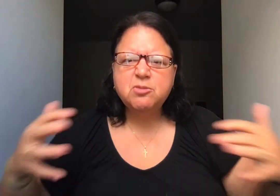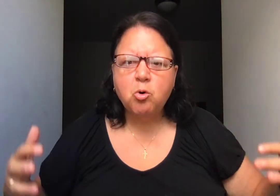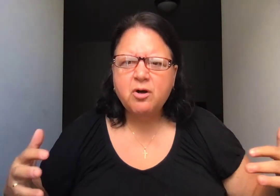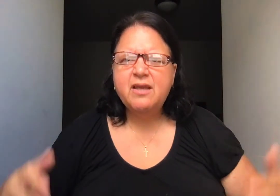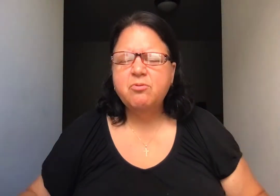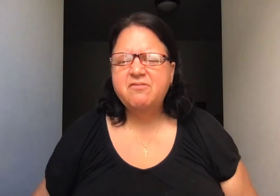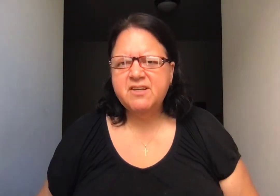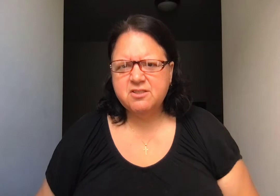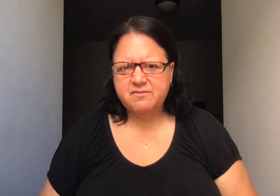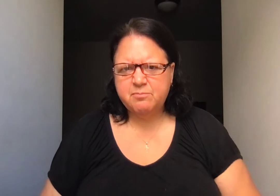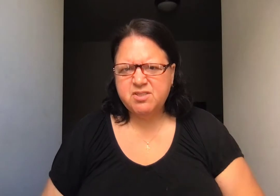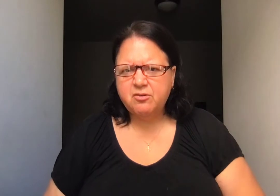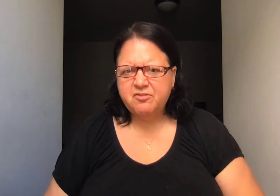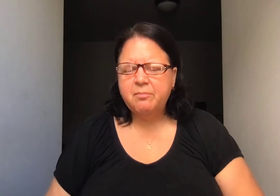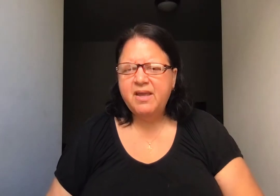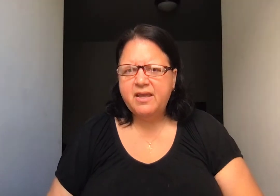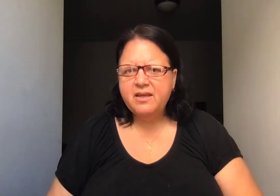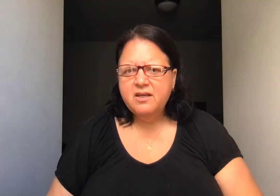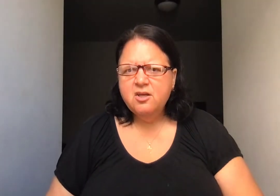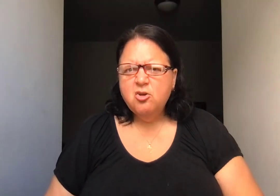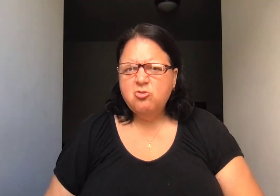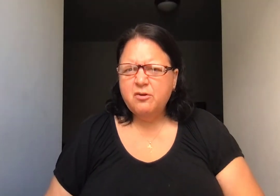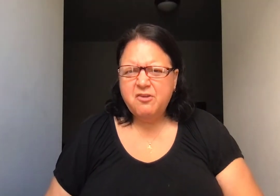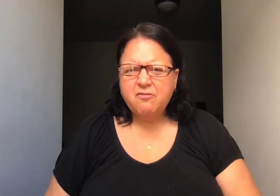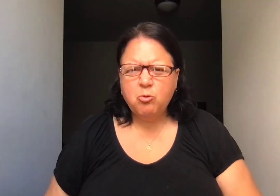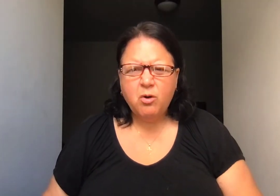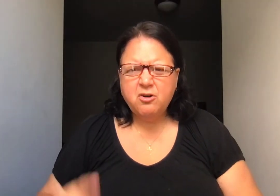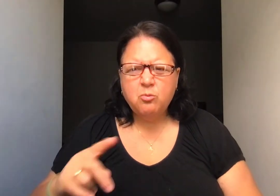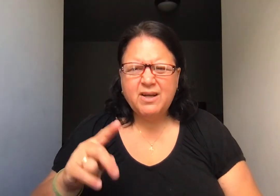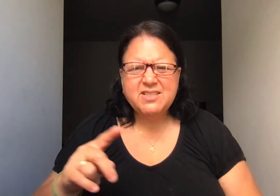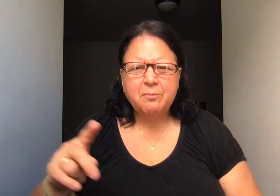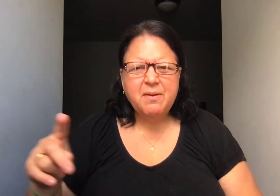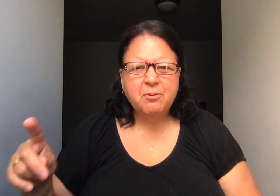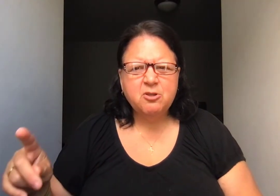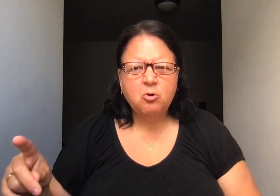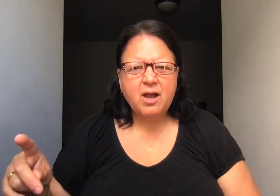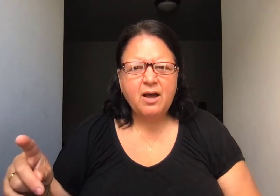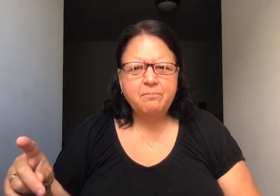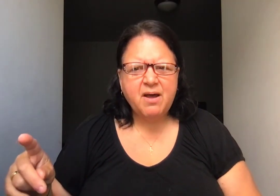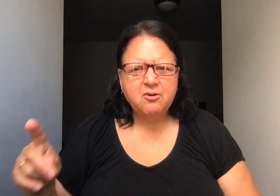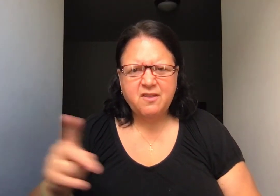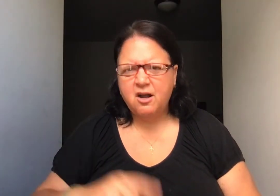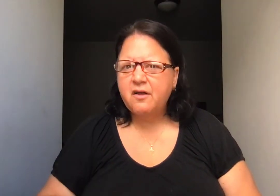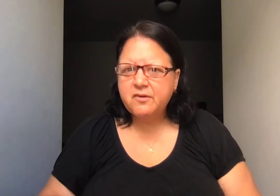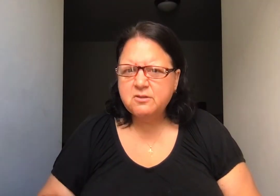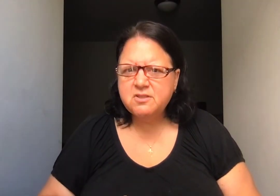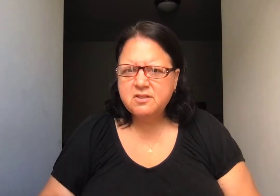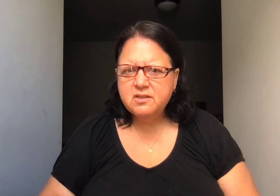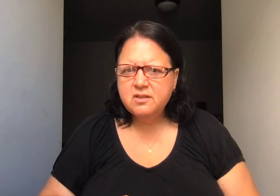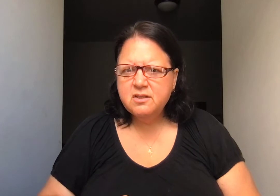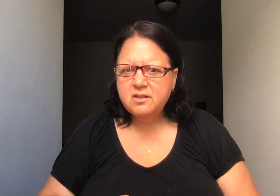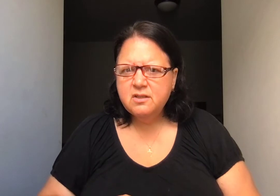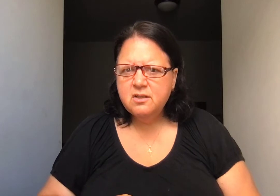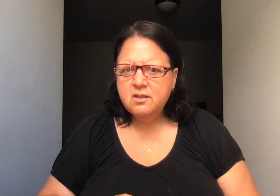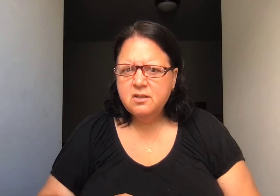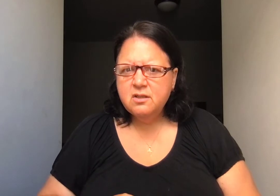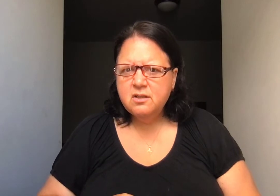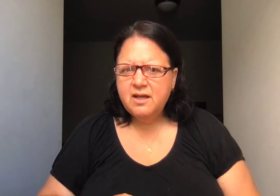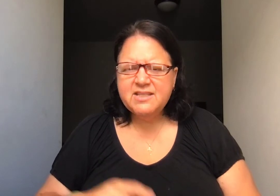more he reveals of himself to me. So have you ever wondered why some people know God better than others? It's